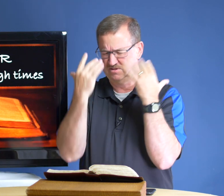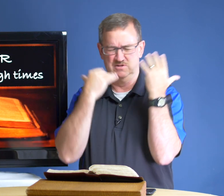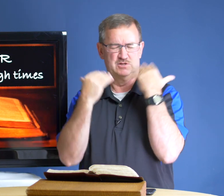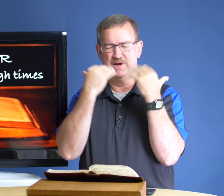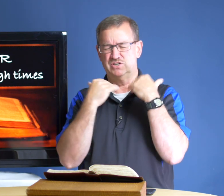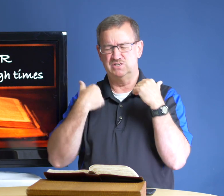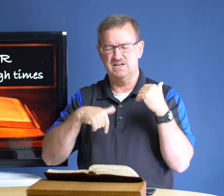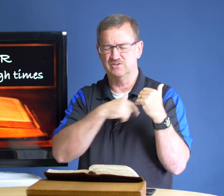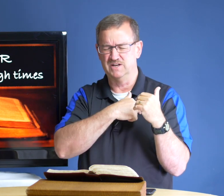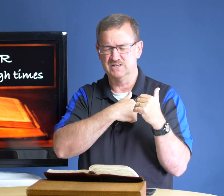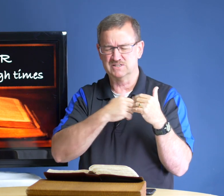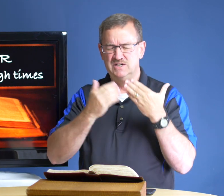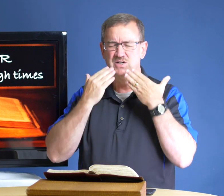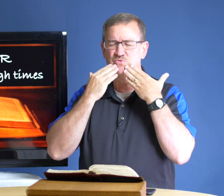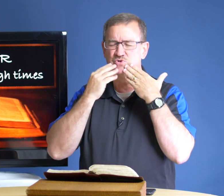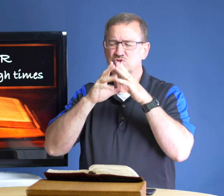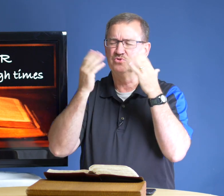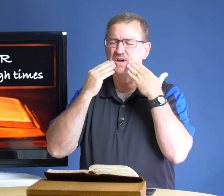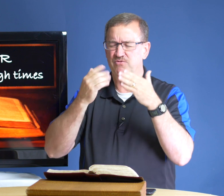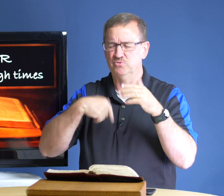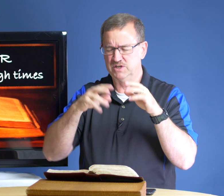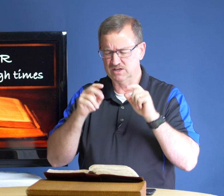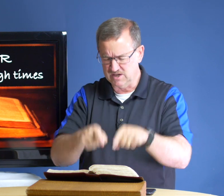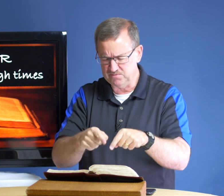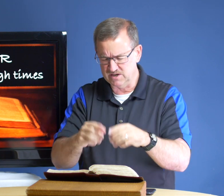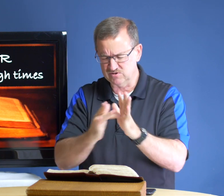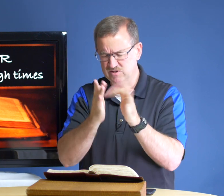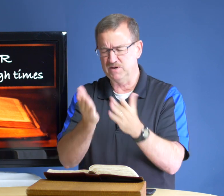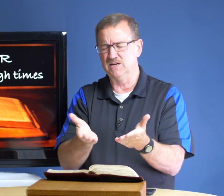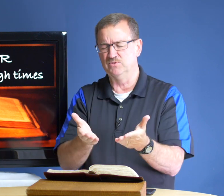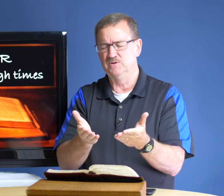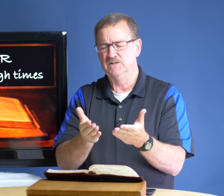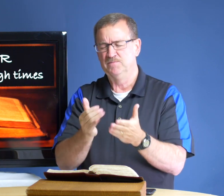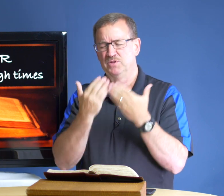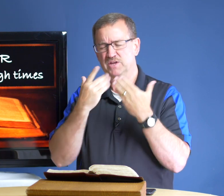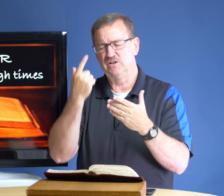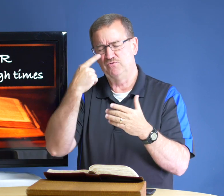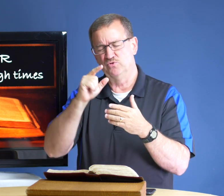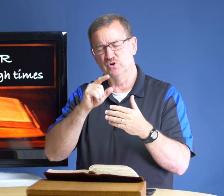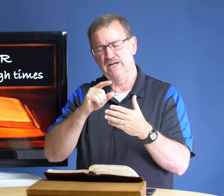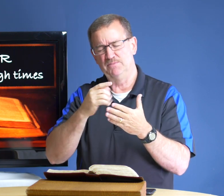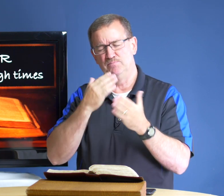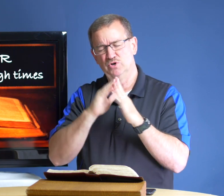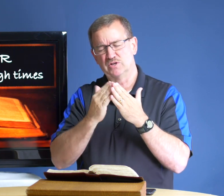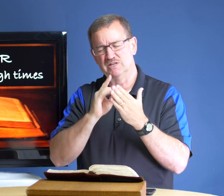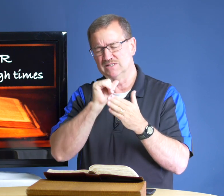just bashing down on us we're so thankful we can come here to the bible thank you for a book that is